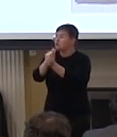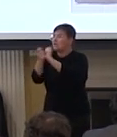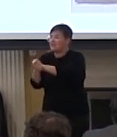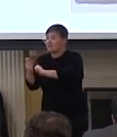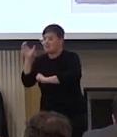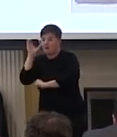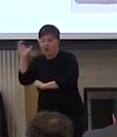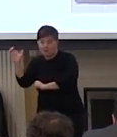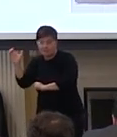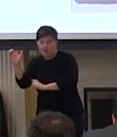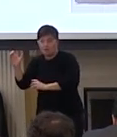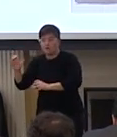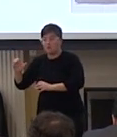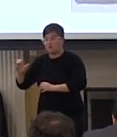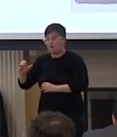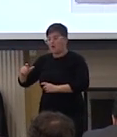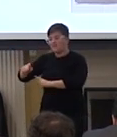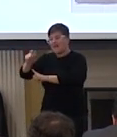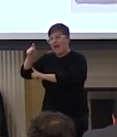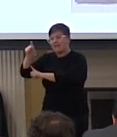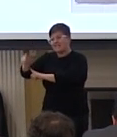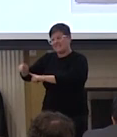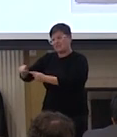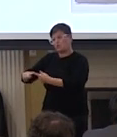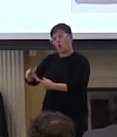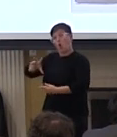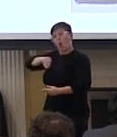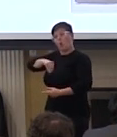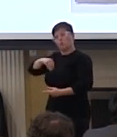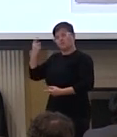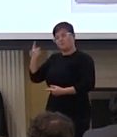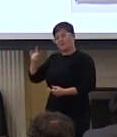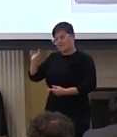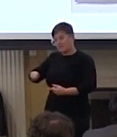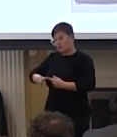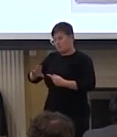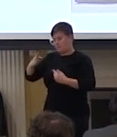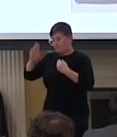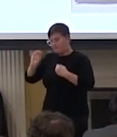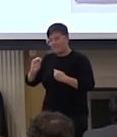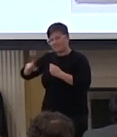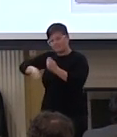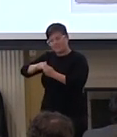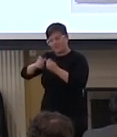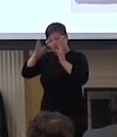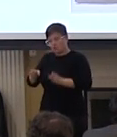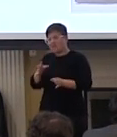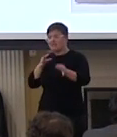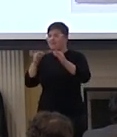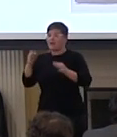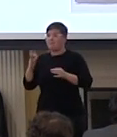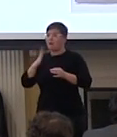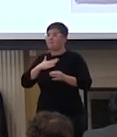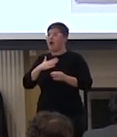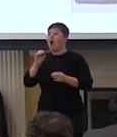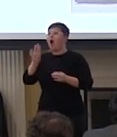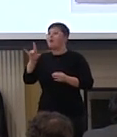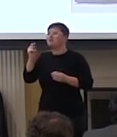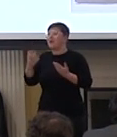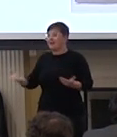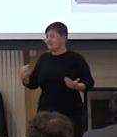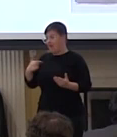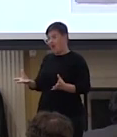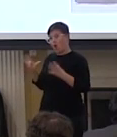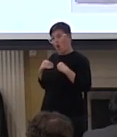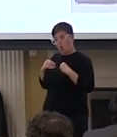concept of the need to own something the need to be this person that's defined by the objects that you have so i'm